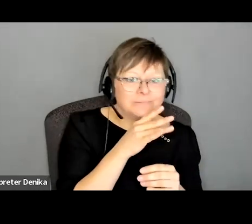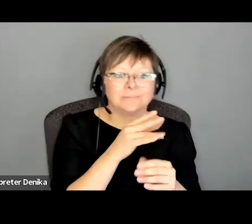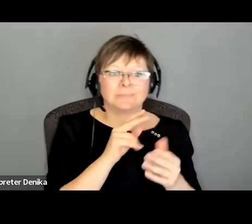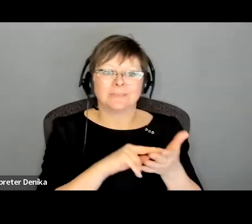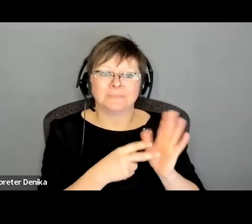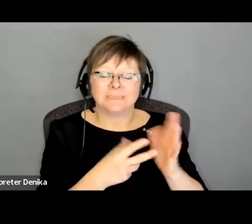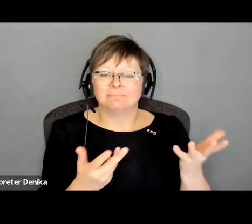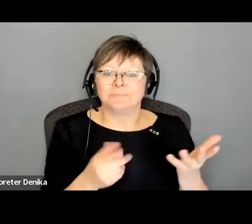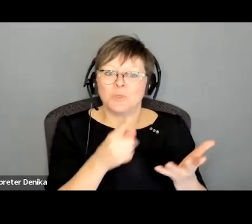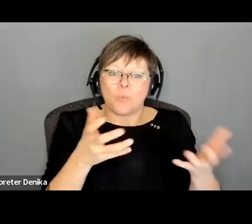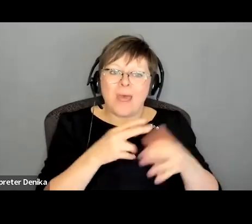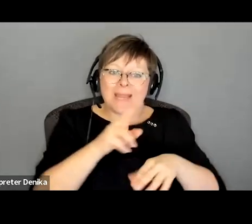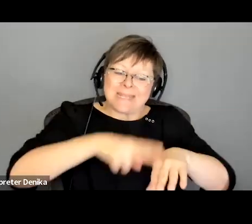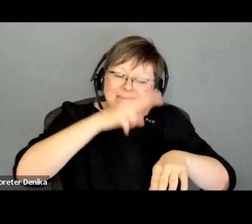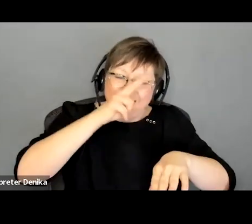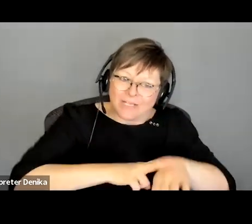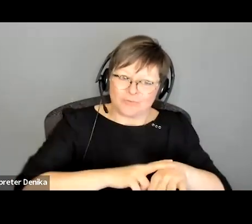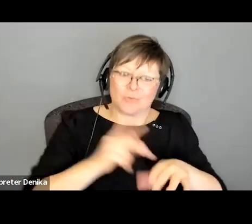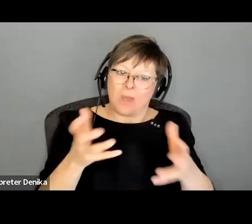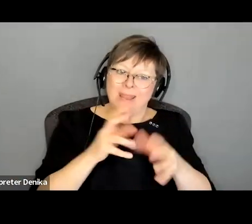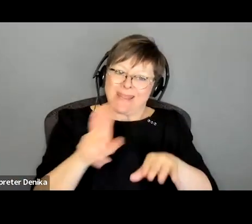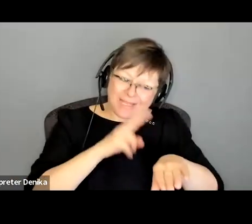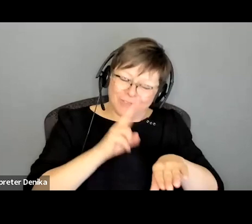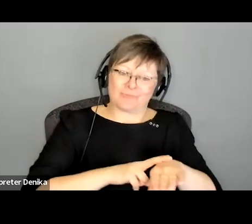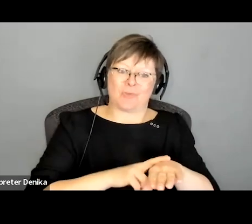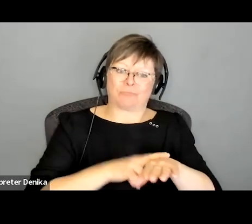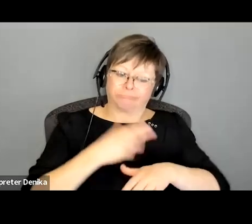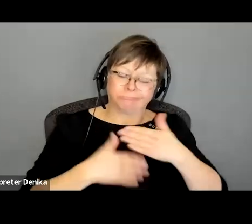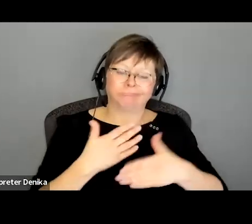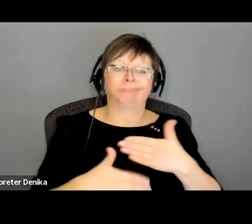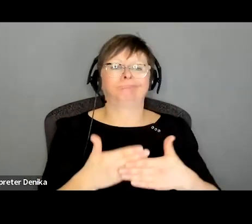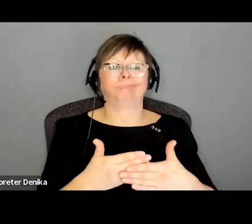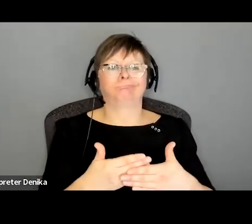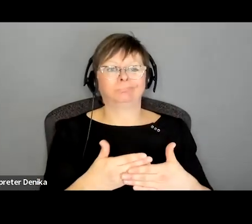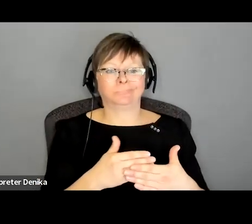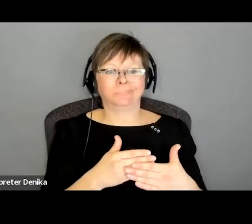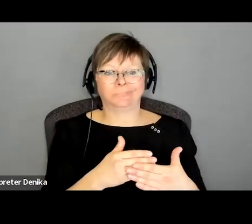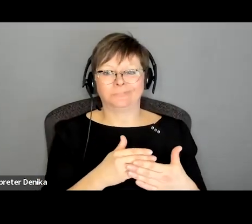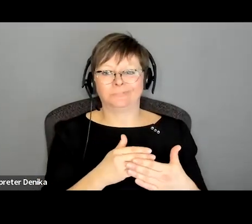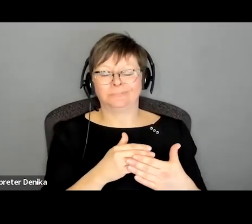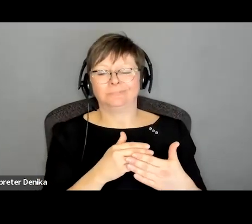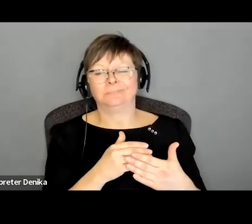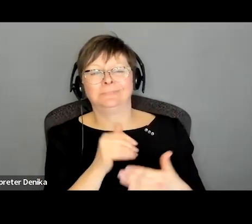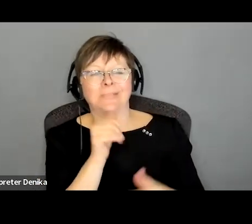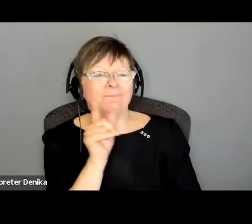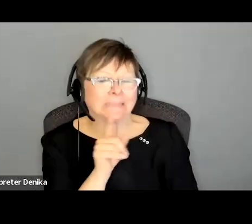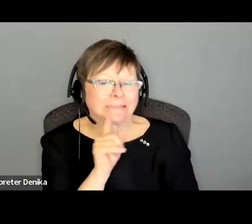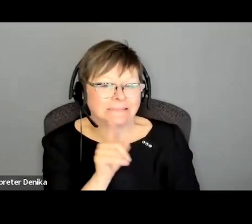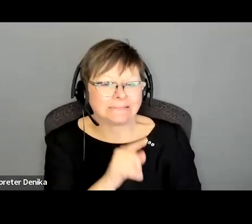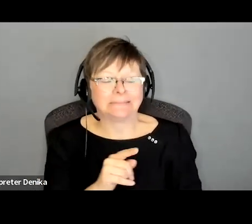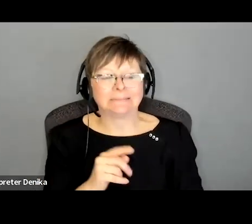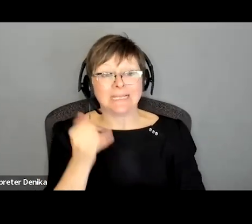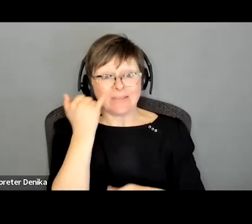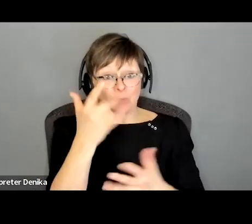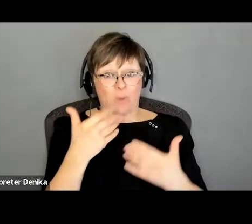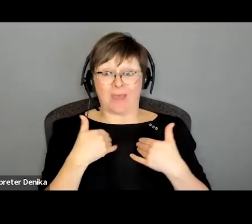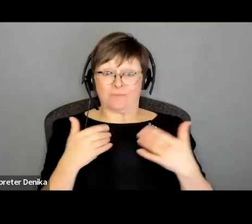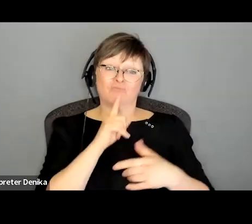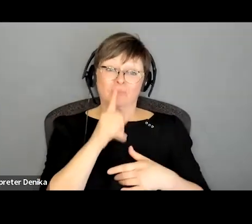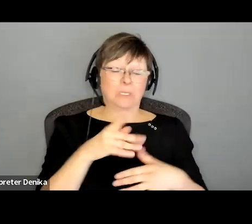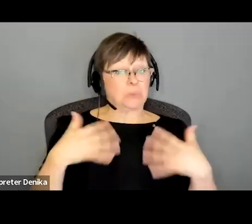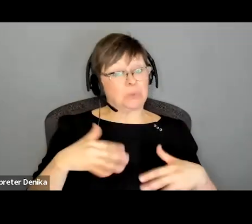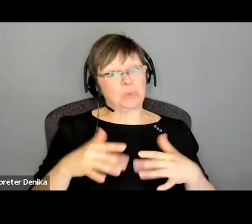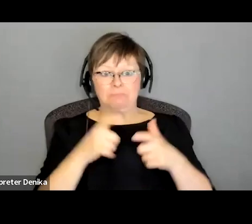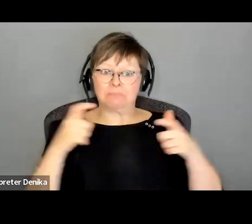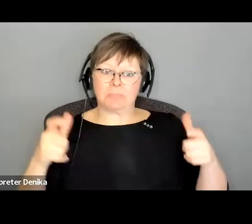you want to keep it natural so certainly for tv and film if you're playing a big character role and you really want to belt it out and you feel like